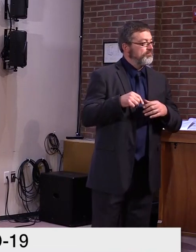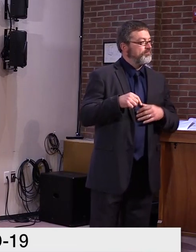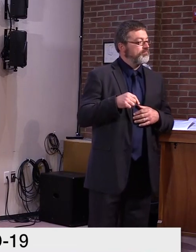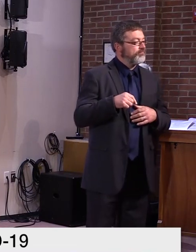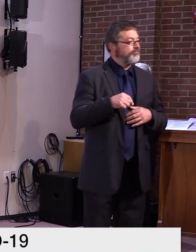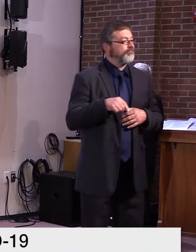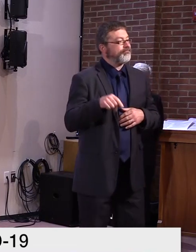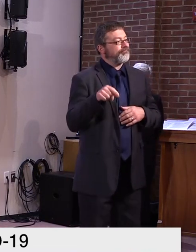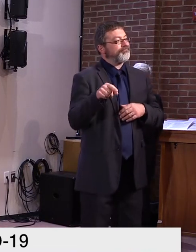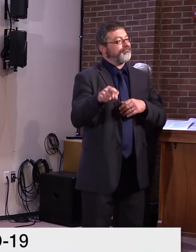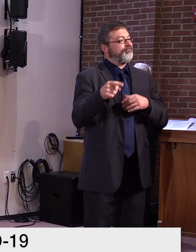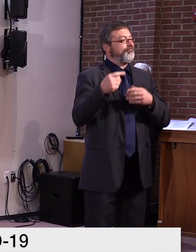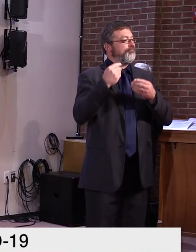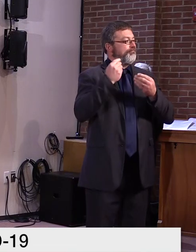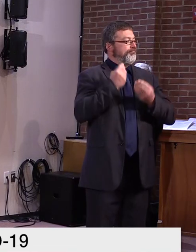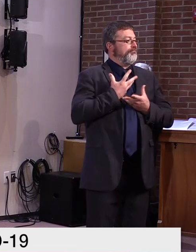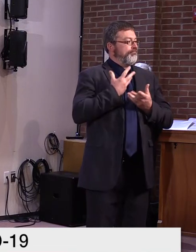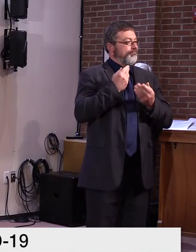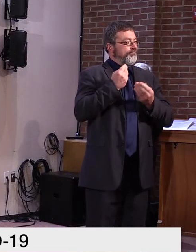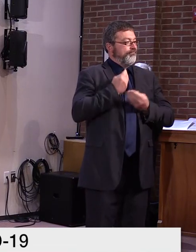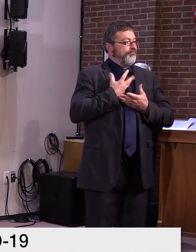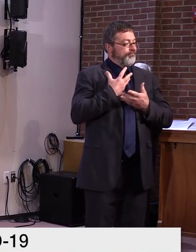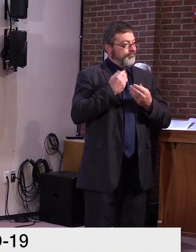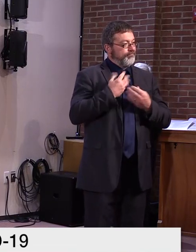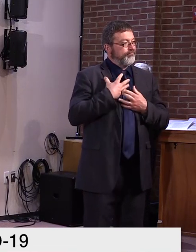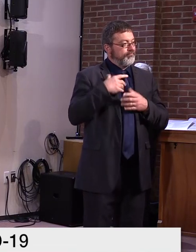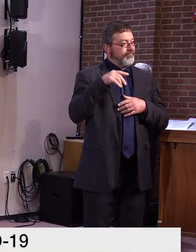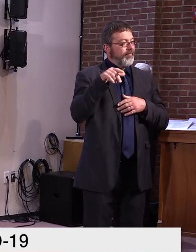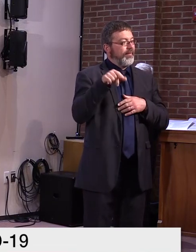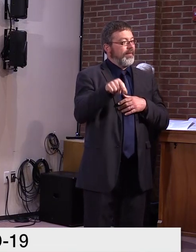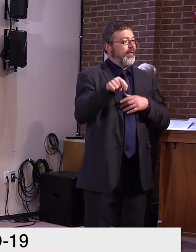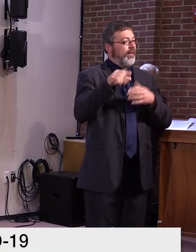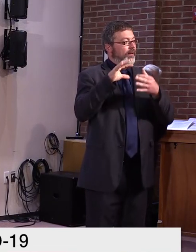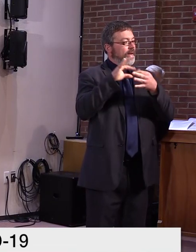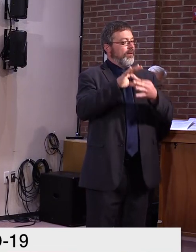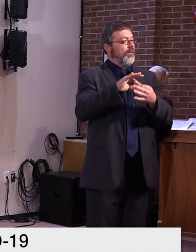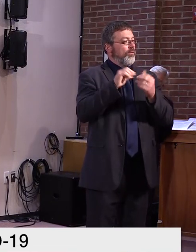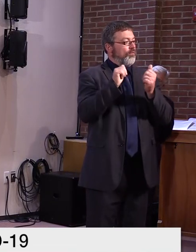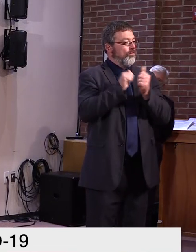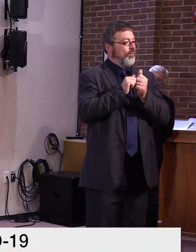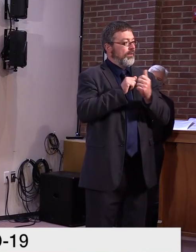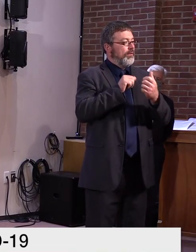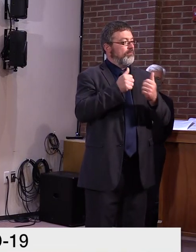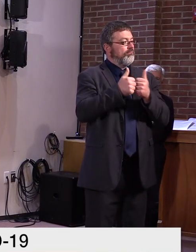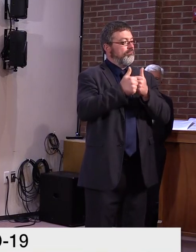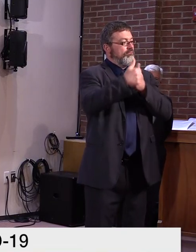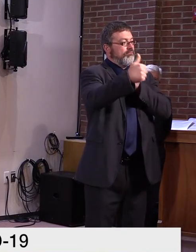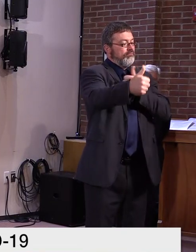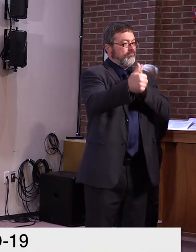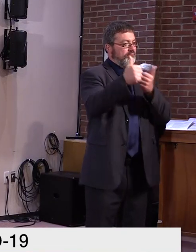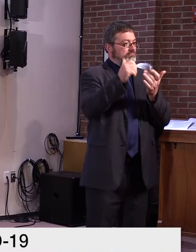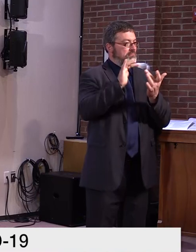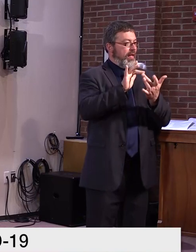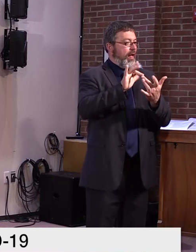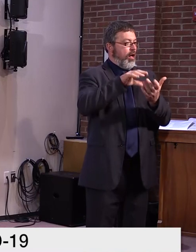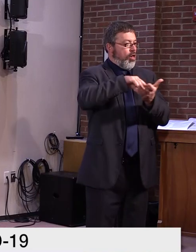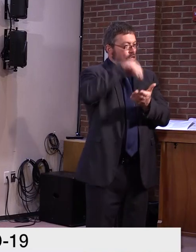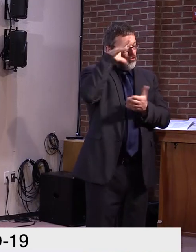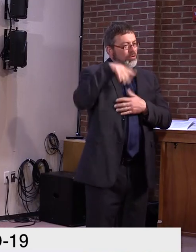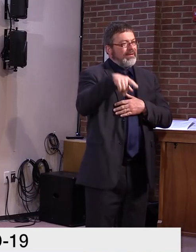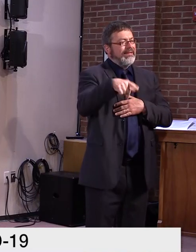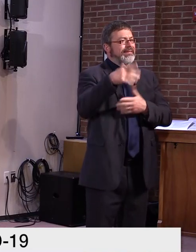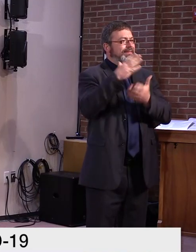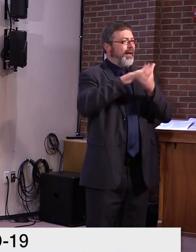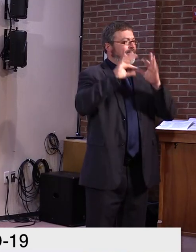all online learning that they told there's no more room for their children. secretary French, are you confident that districts